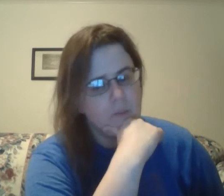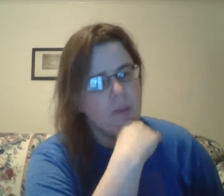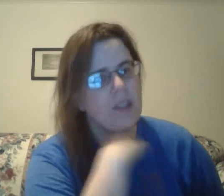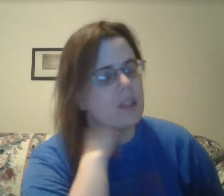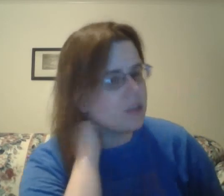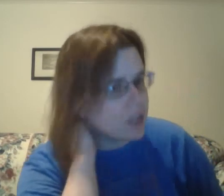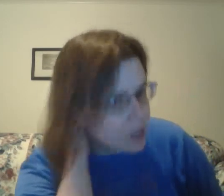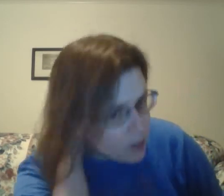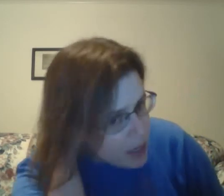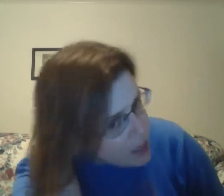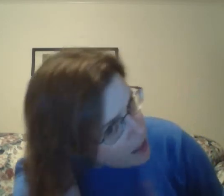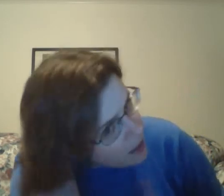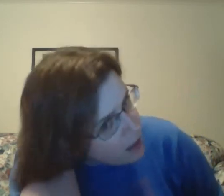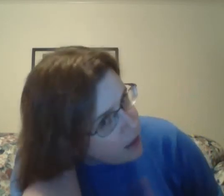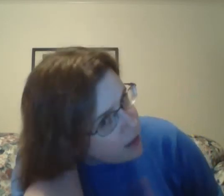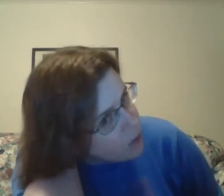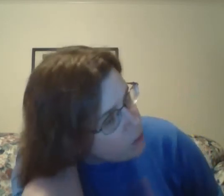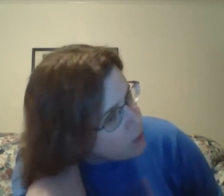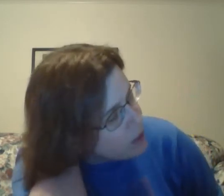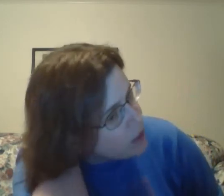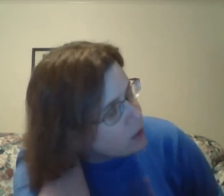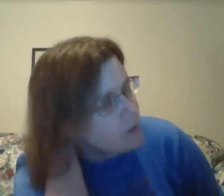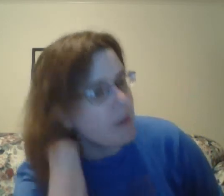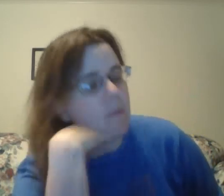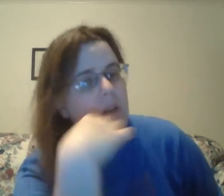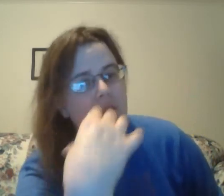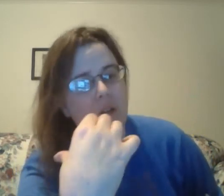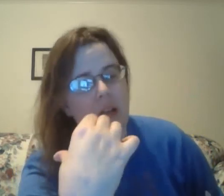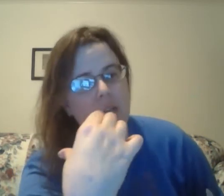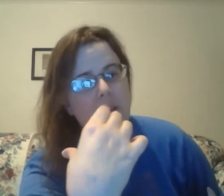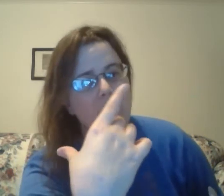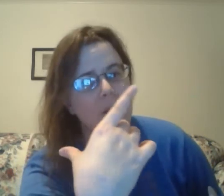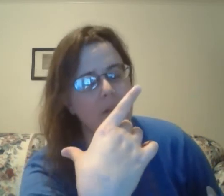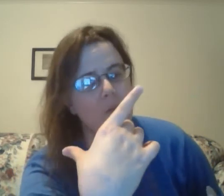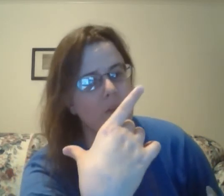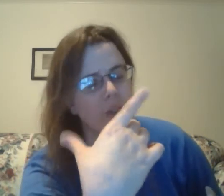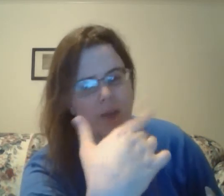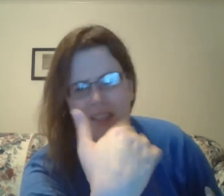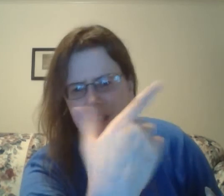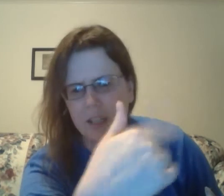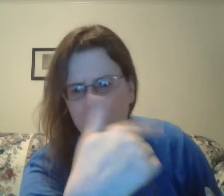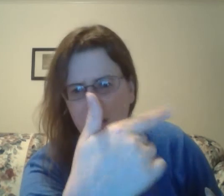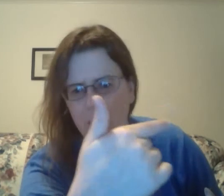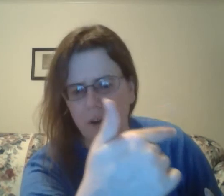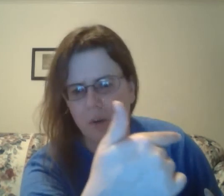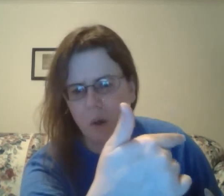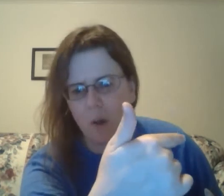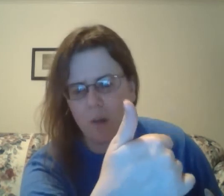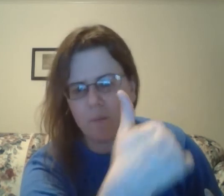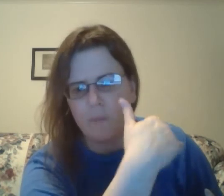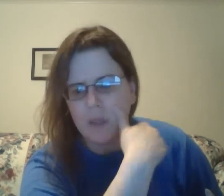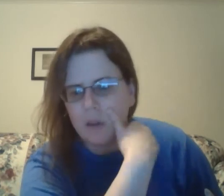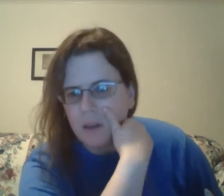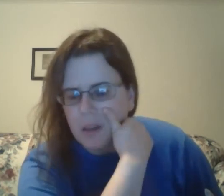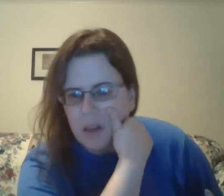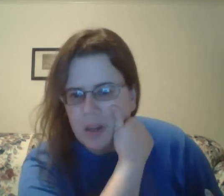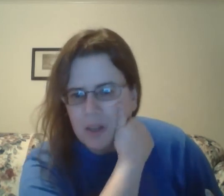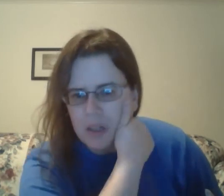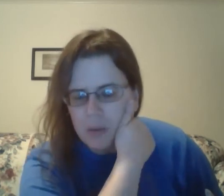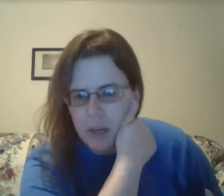But, you know, this could be, you know, we beat Minnesota last week, we beat New Orleans, you know, that's a nice way to get on a roll. It is a nice way